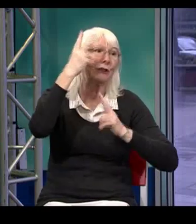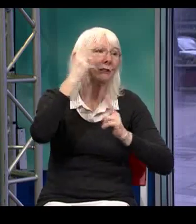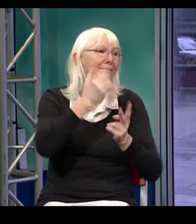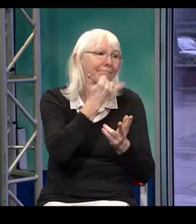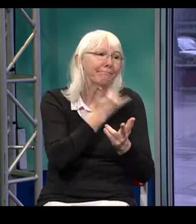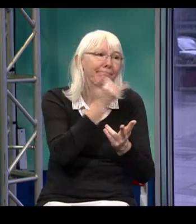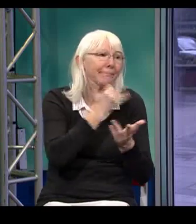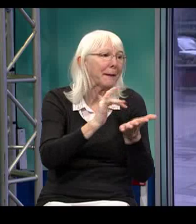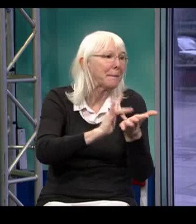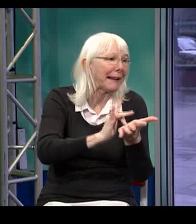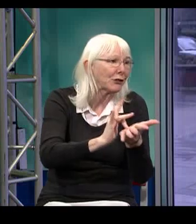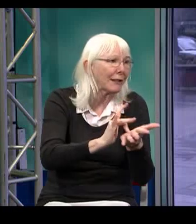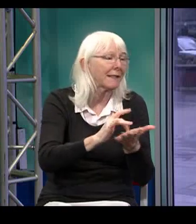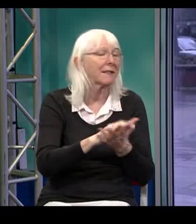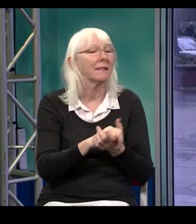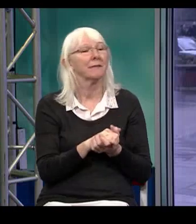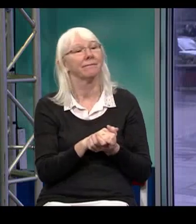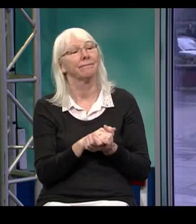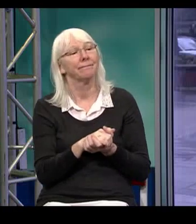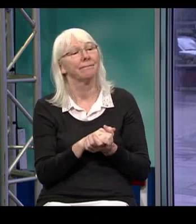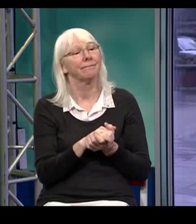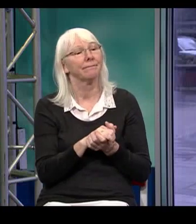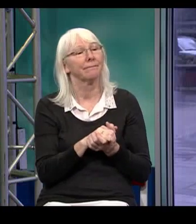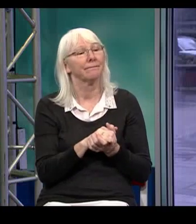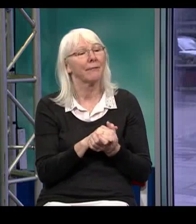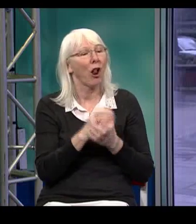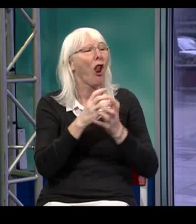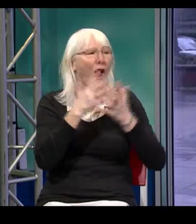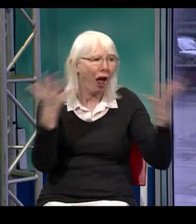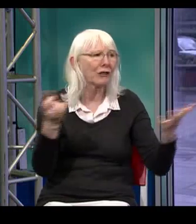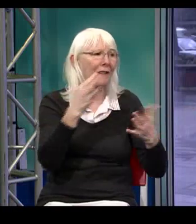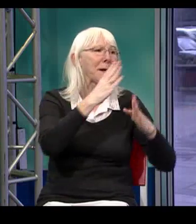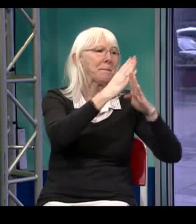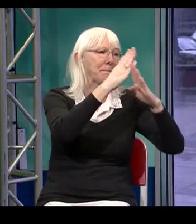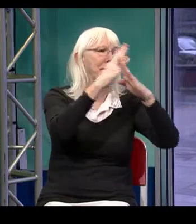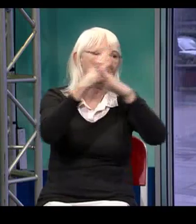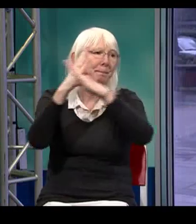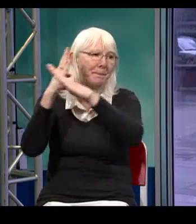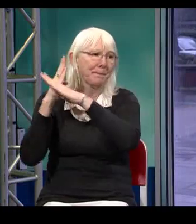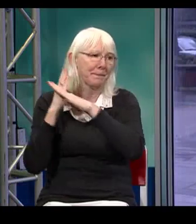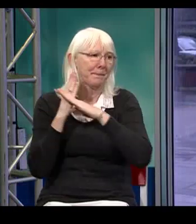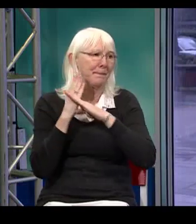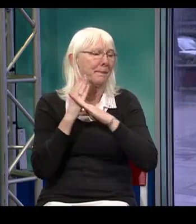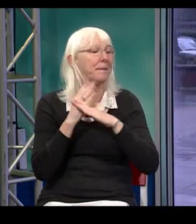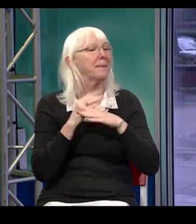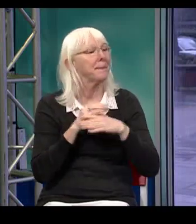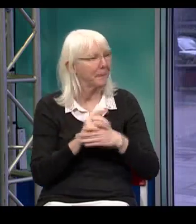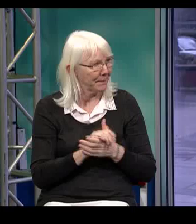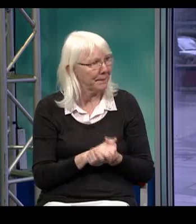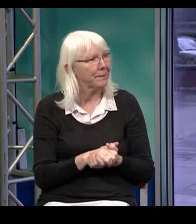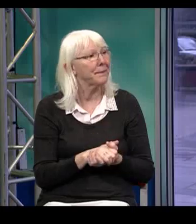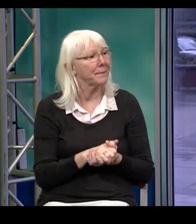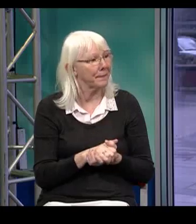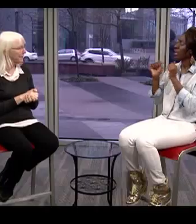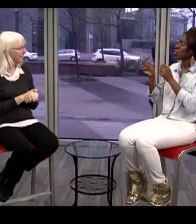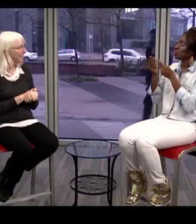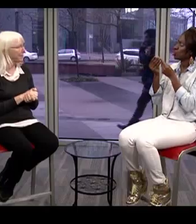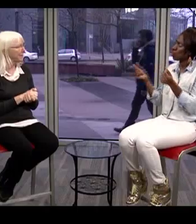completely what the label said. And there was lots of misunderstandings and misdosing as far as taking medications went. So, yes, there was a lot of barriers